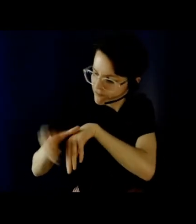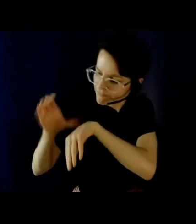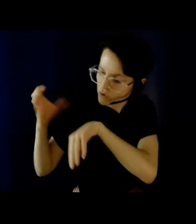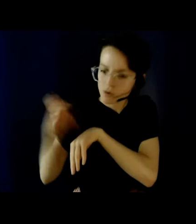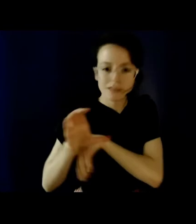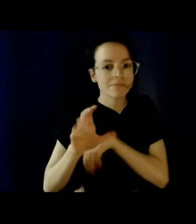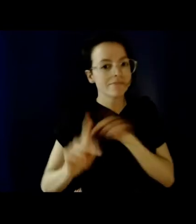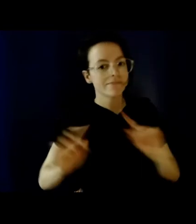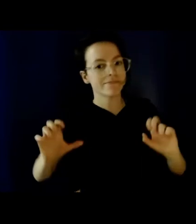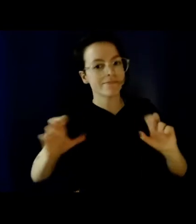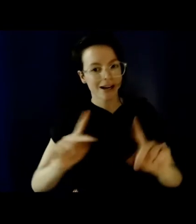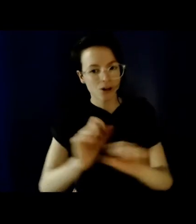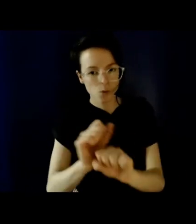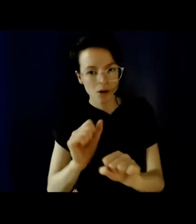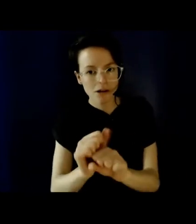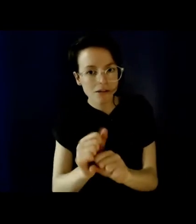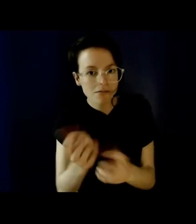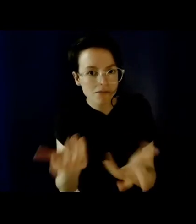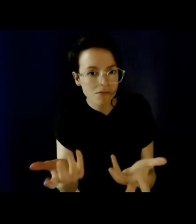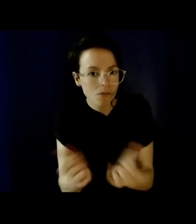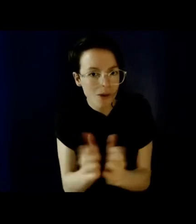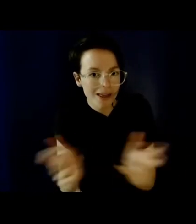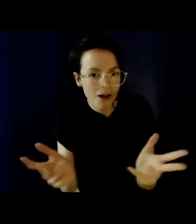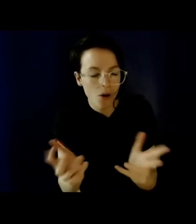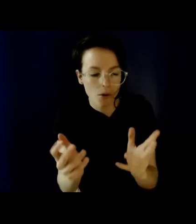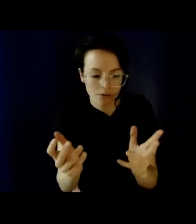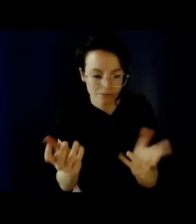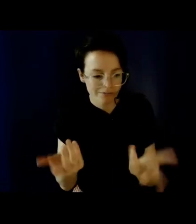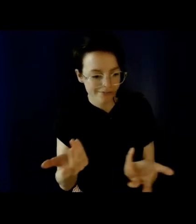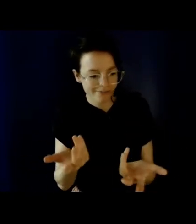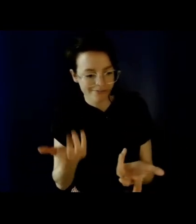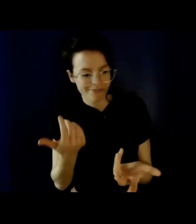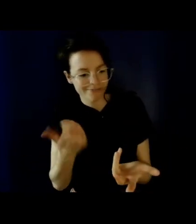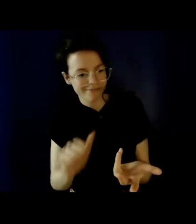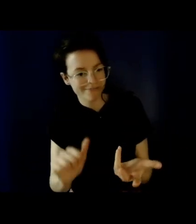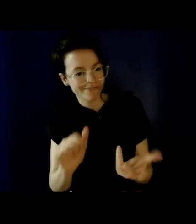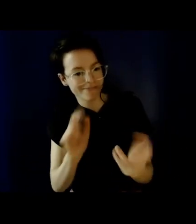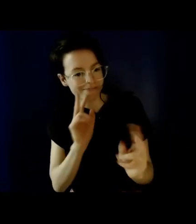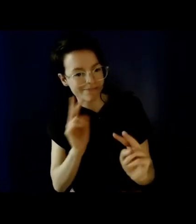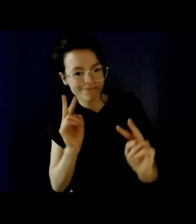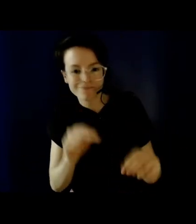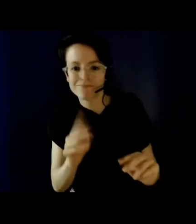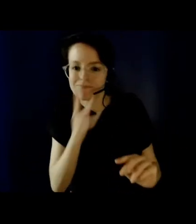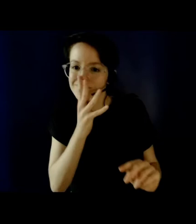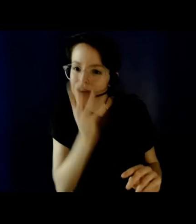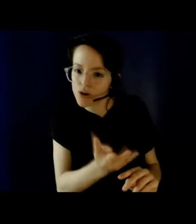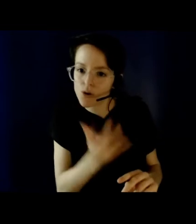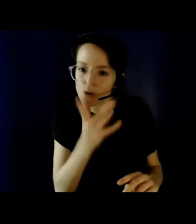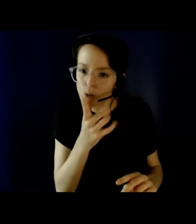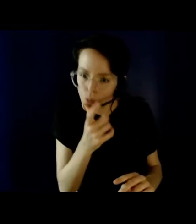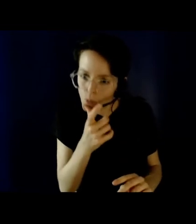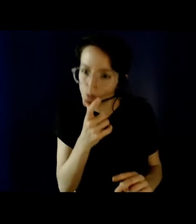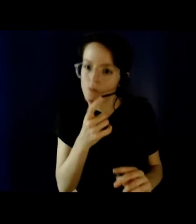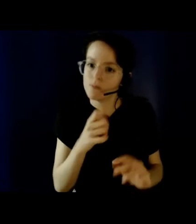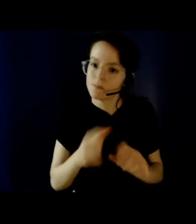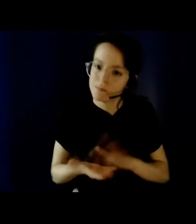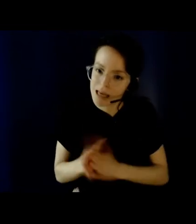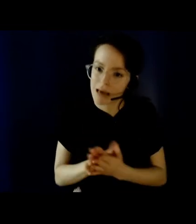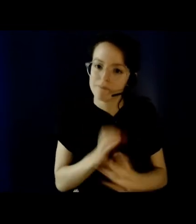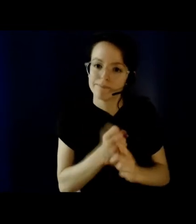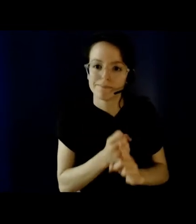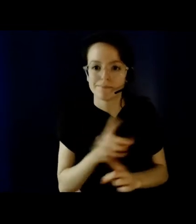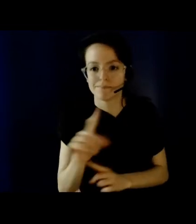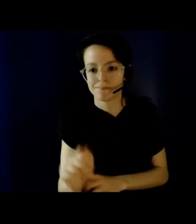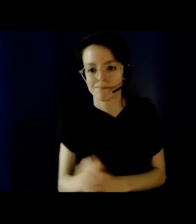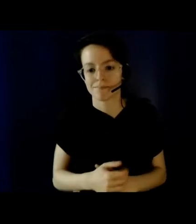to discard anyone who's disabled by this choice. That should infuriate folks, but we barely heard